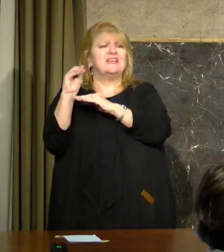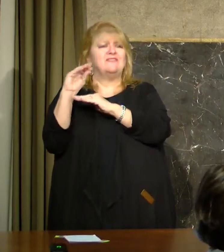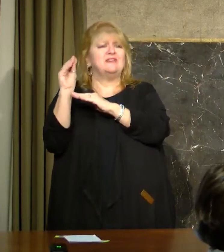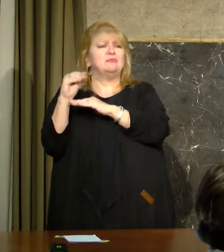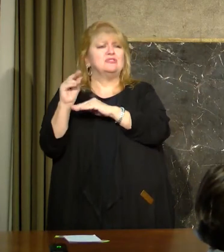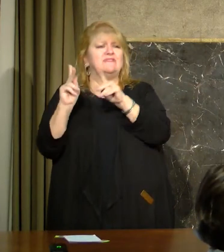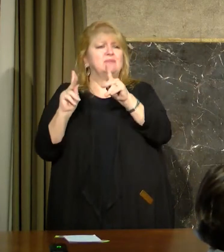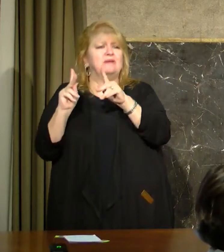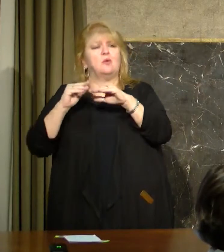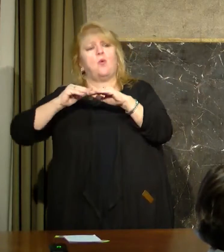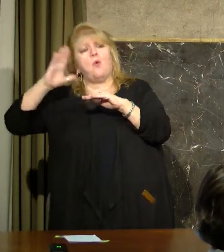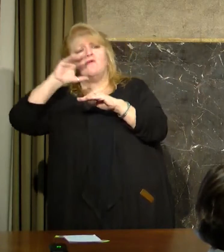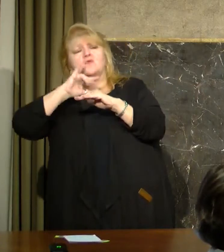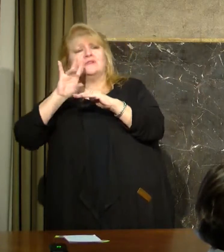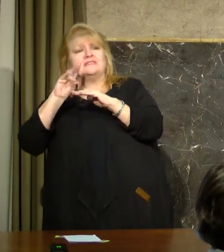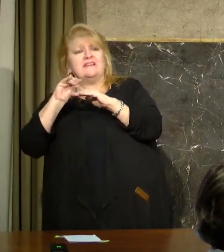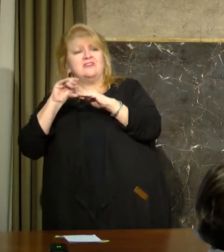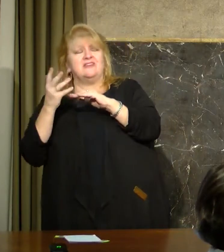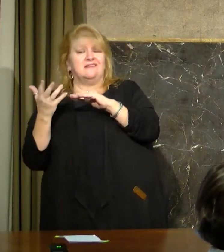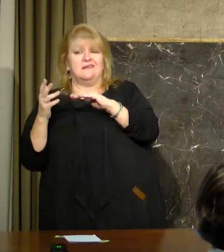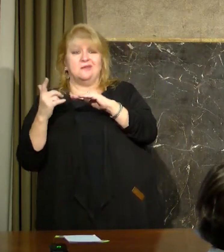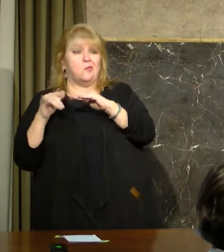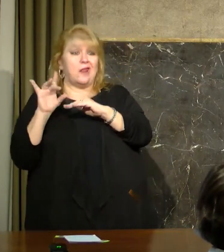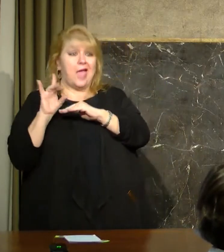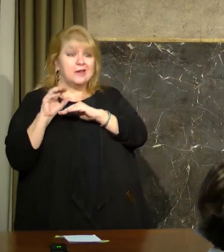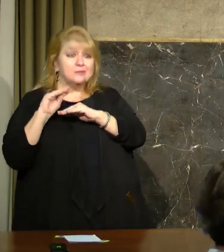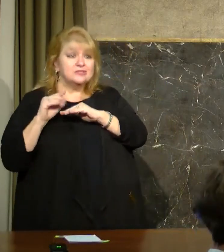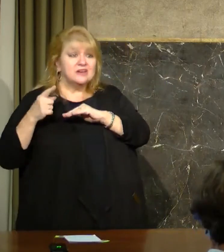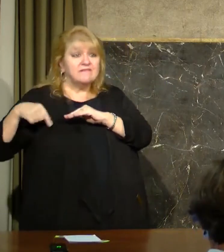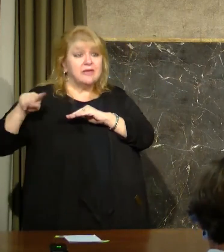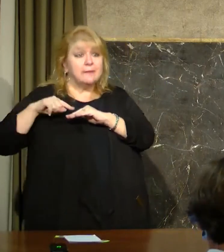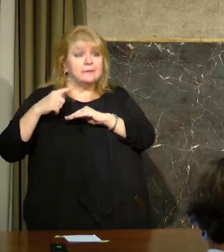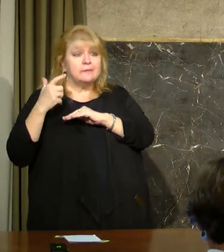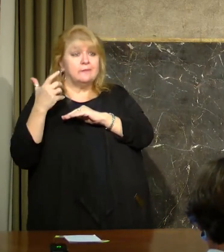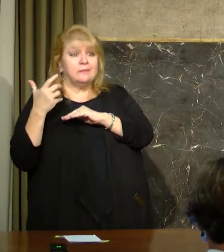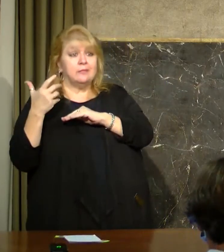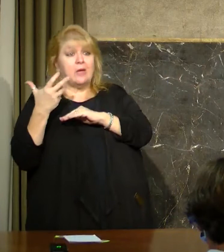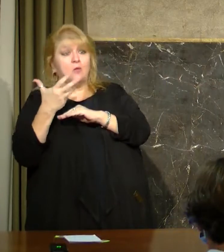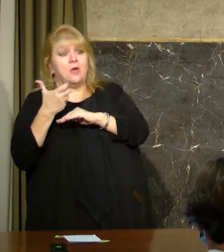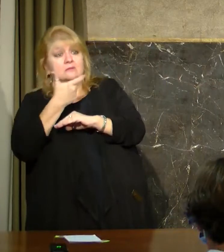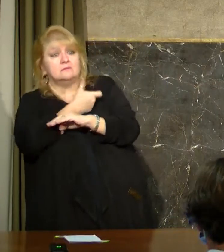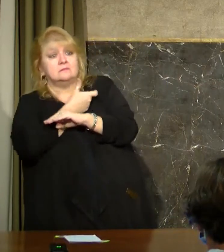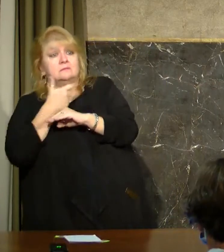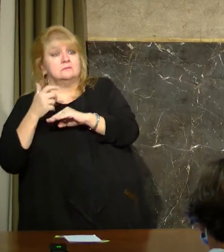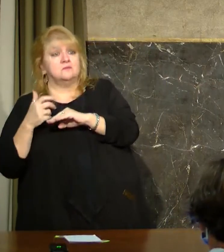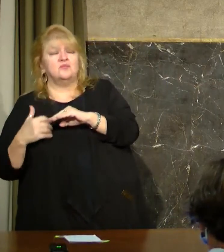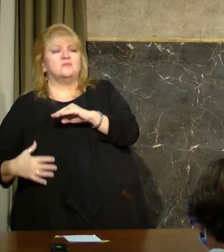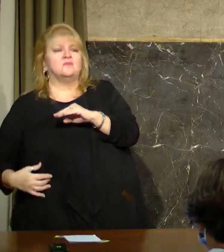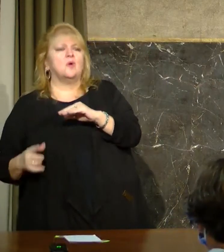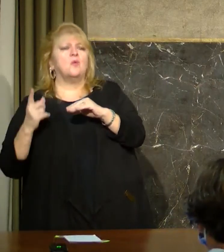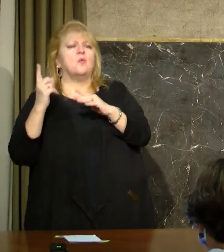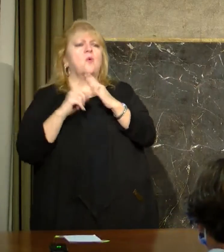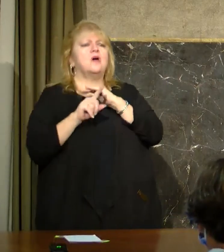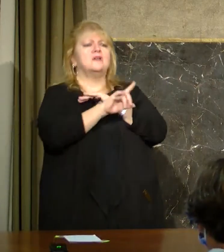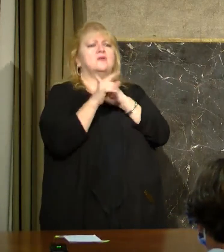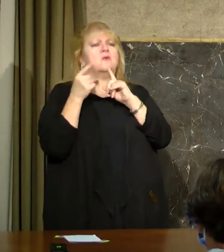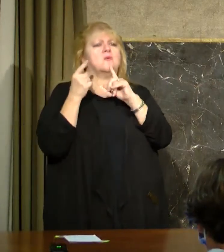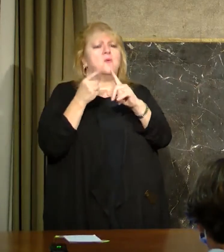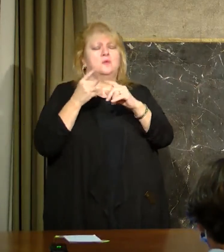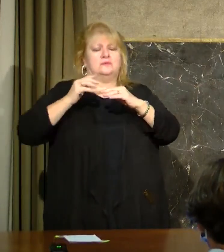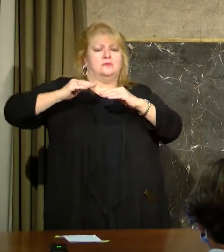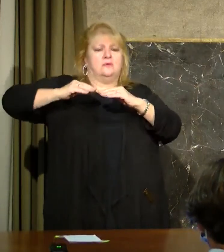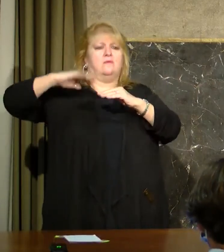sense of what the overall plan is and whether there are goals or benchmarks the state's trying to reach.